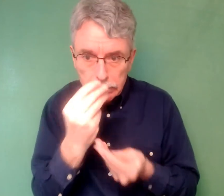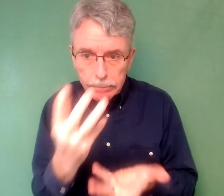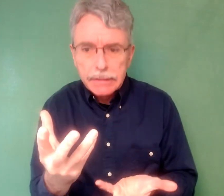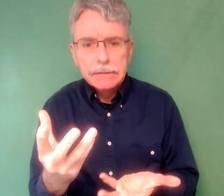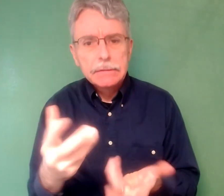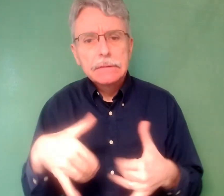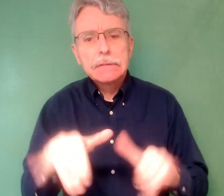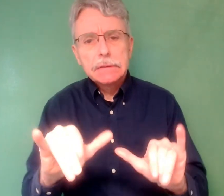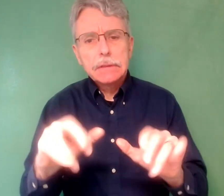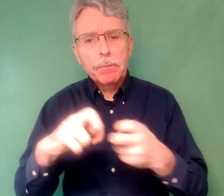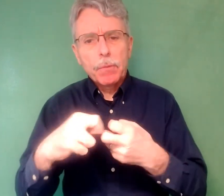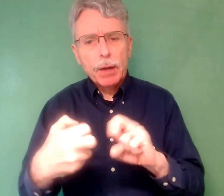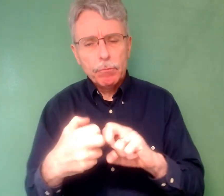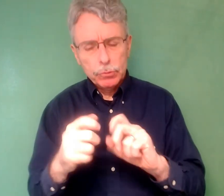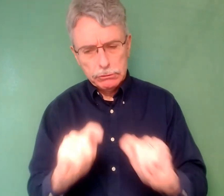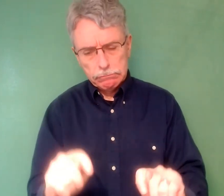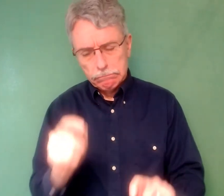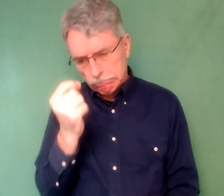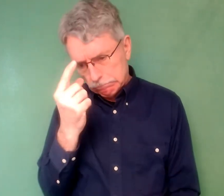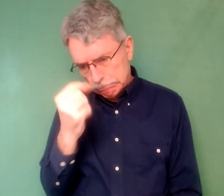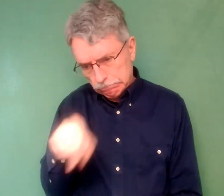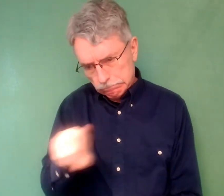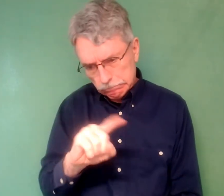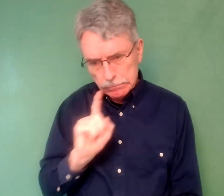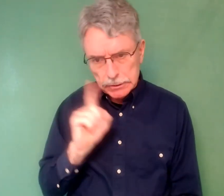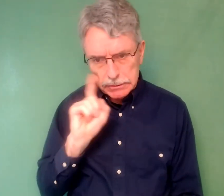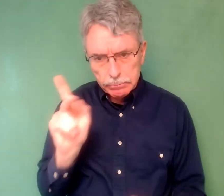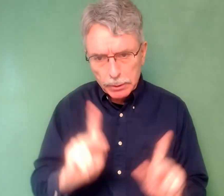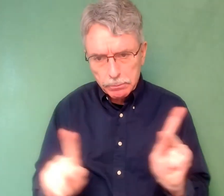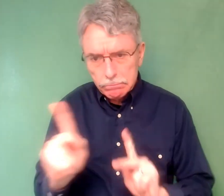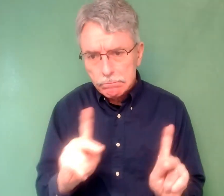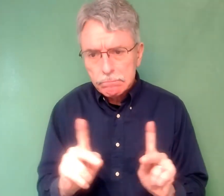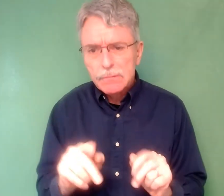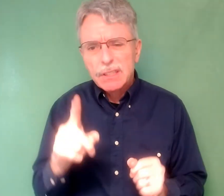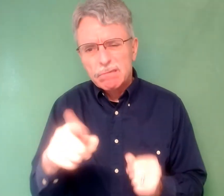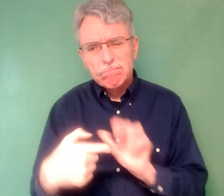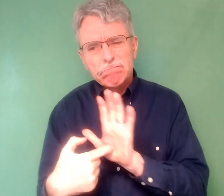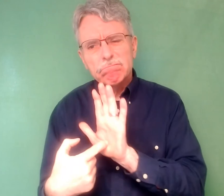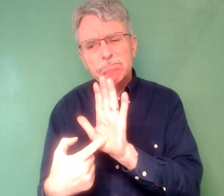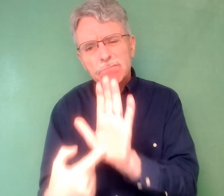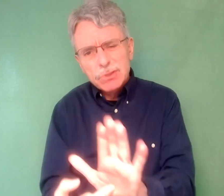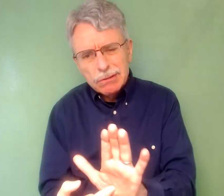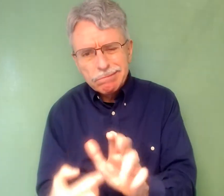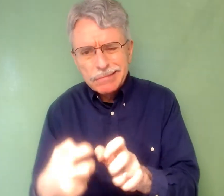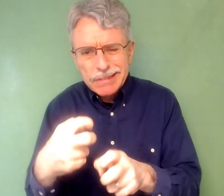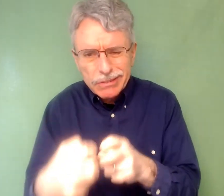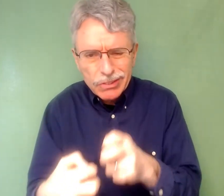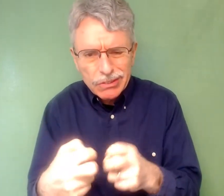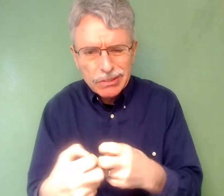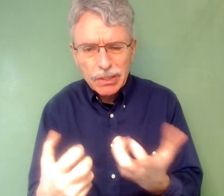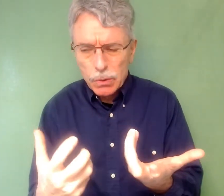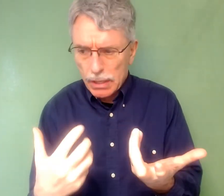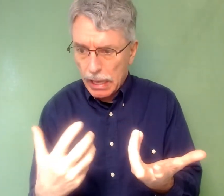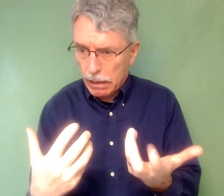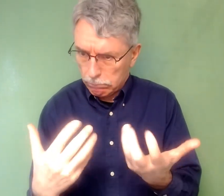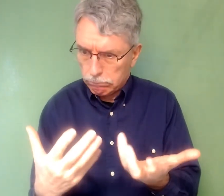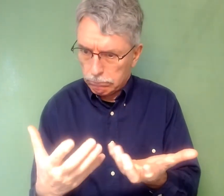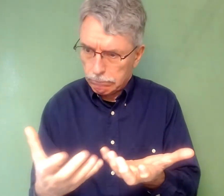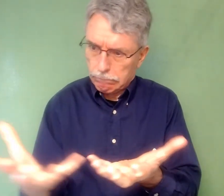the use of hearing assistive devices, and prisoner preferences for various technologies, for example, video phones,